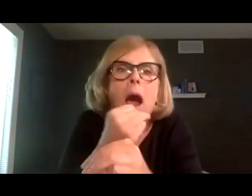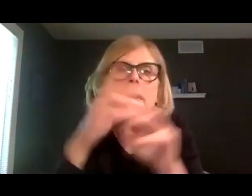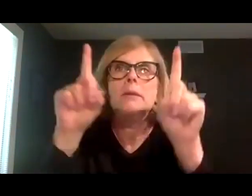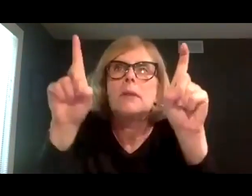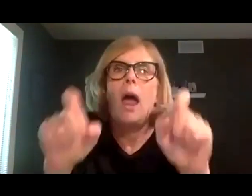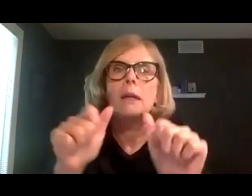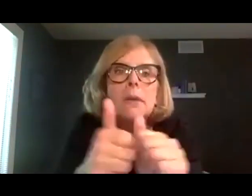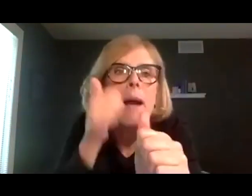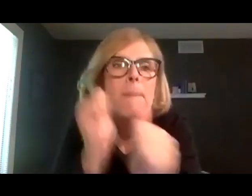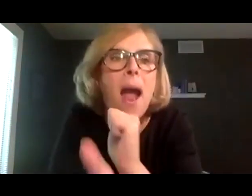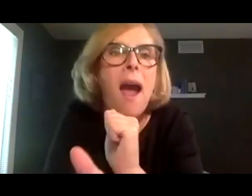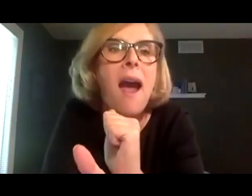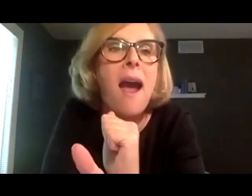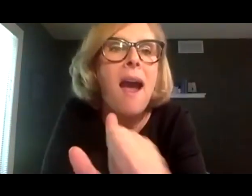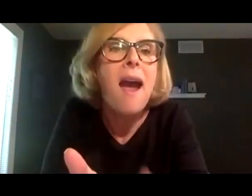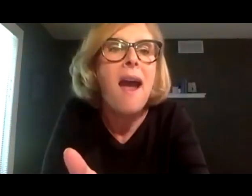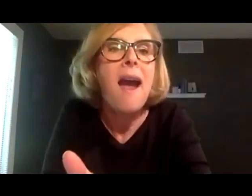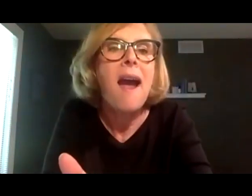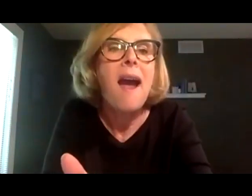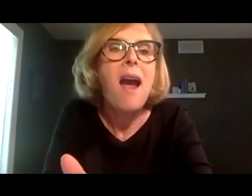my math test